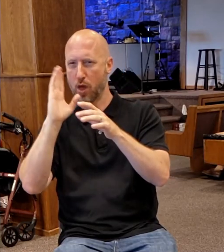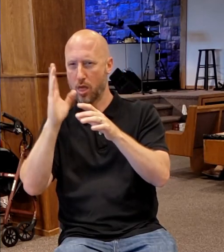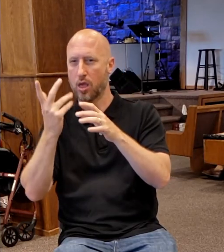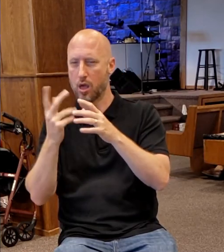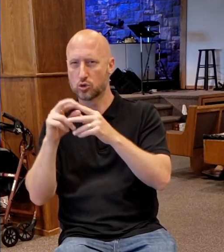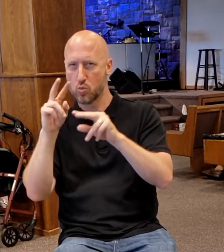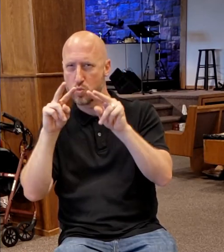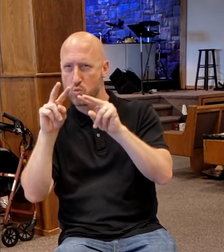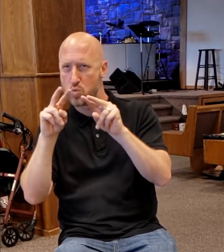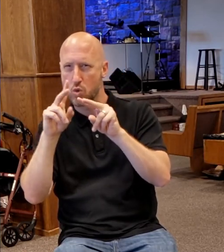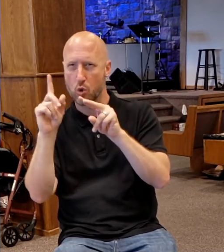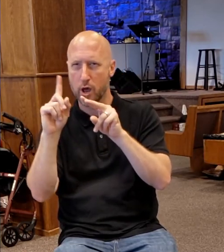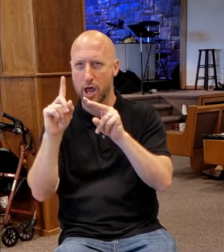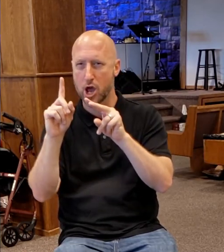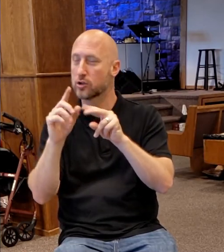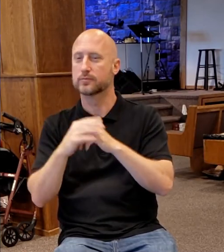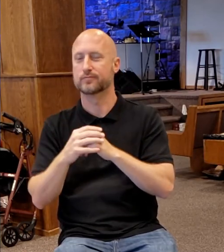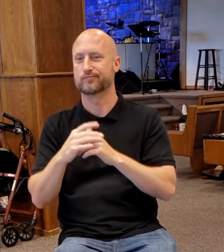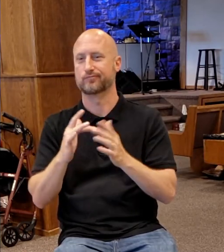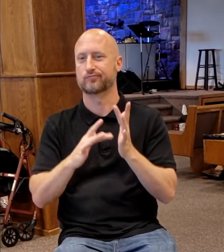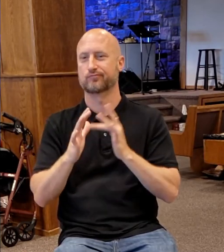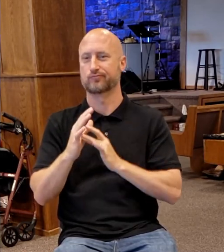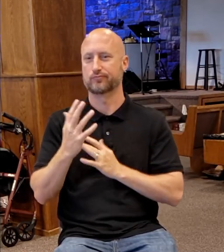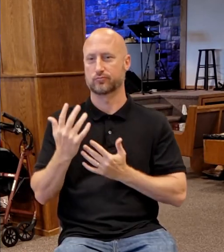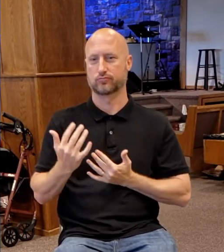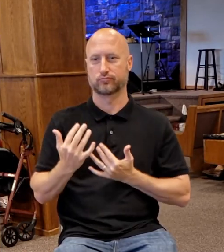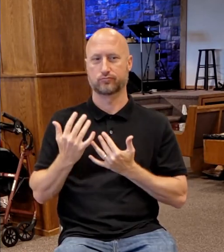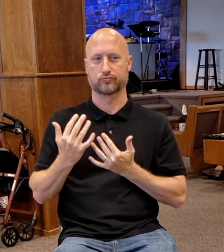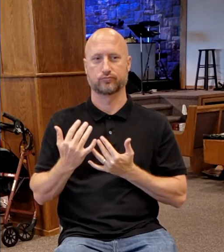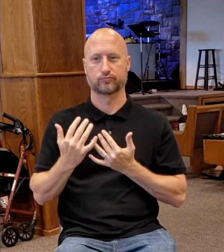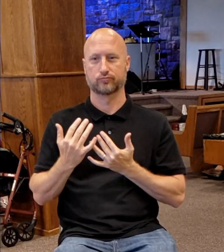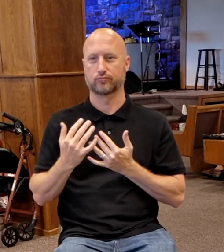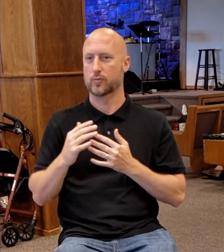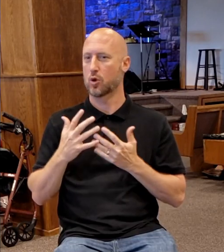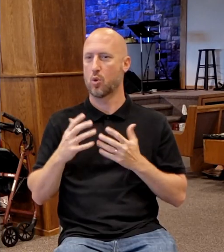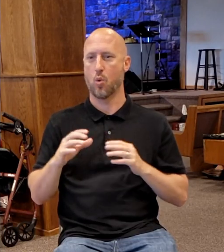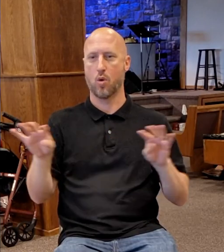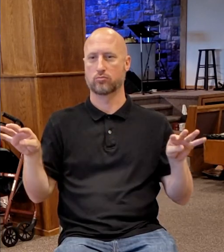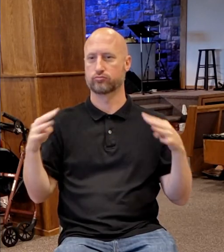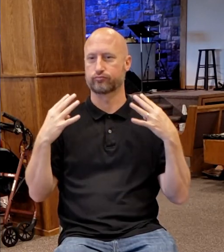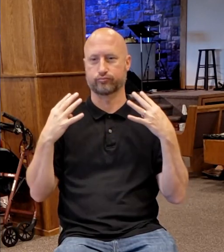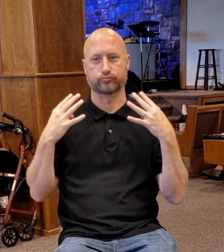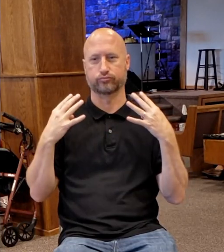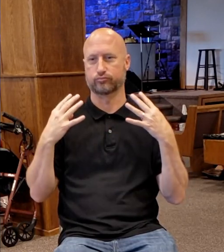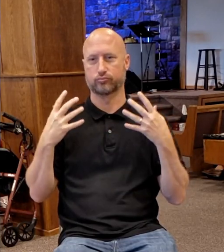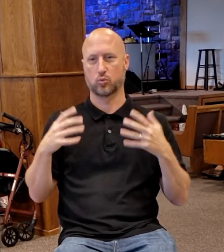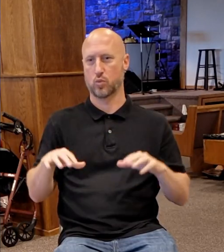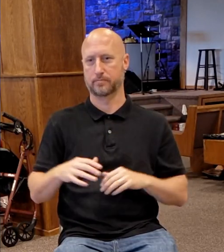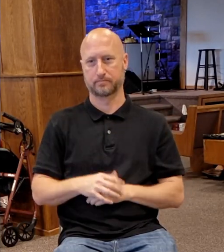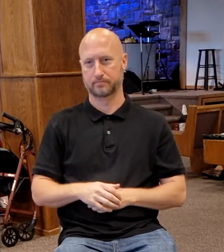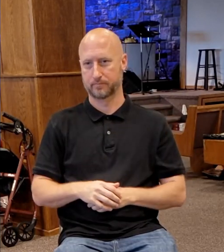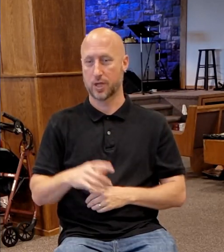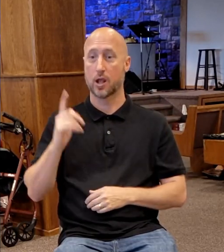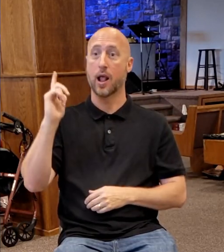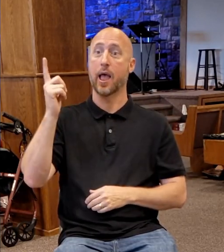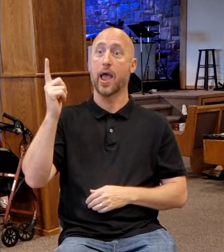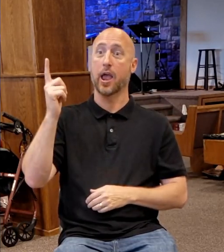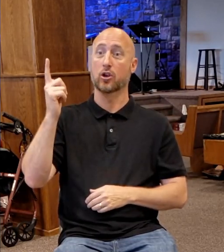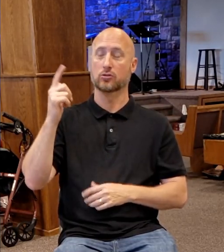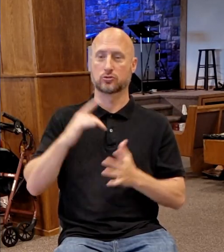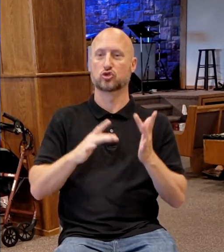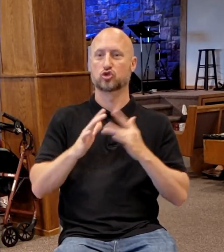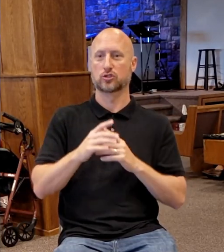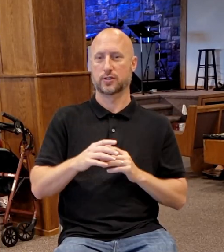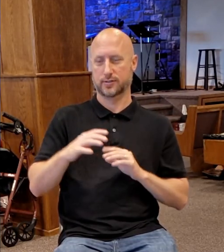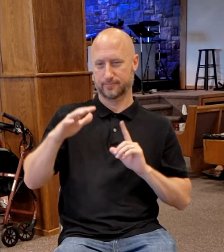Because he wants to come up into the scene without all of that notice. So it comes down a little later. The roads are open. It